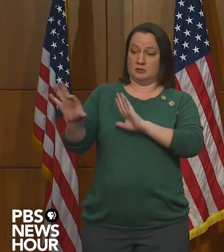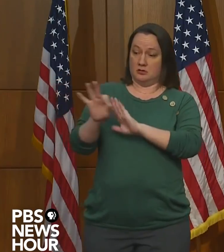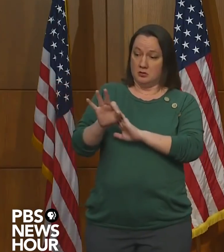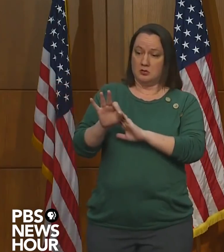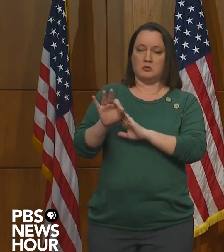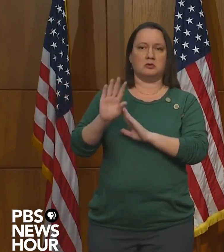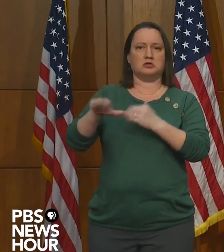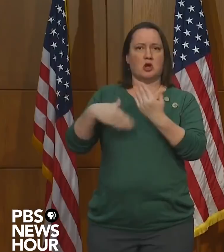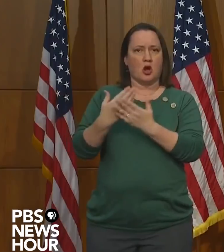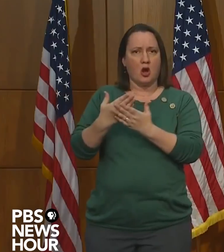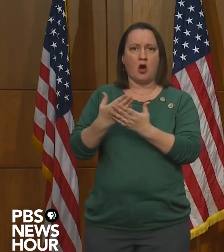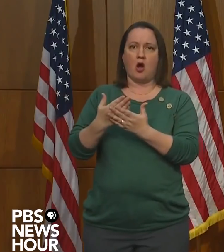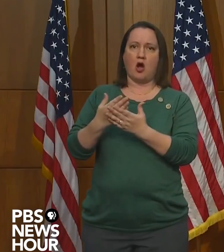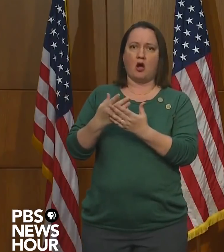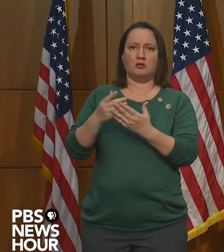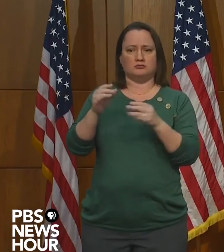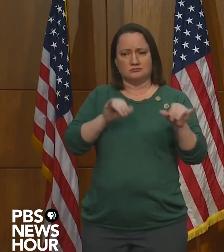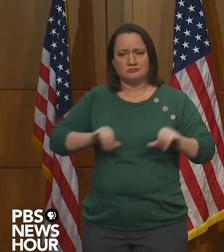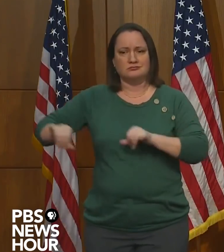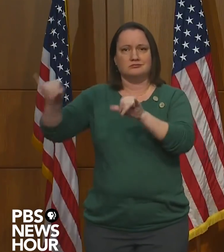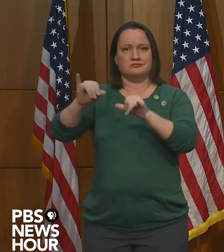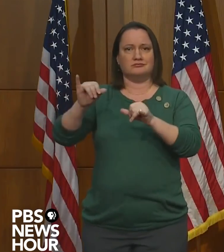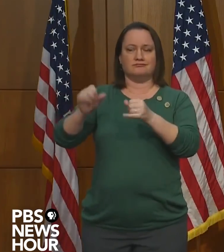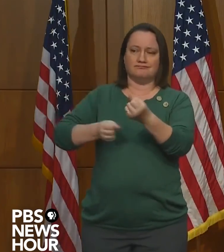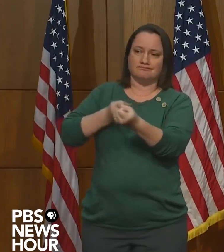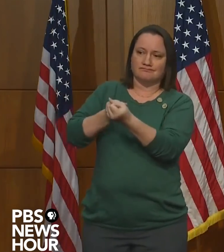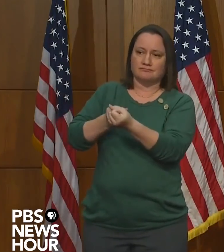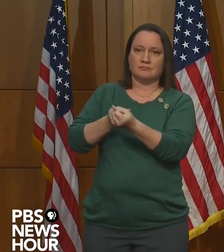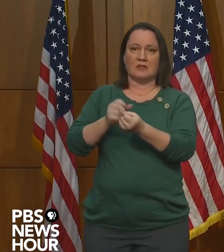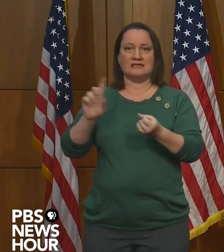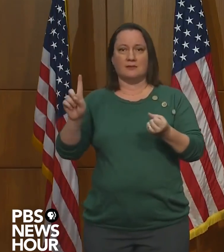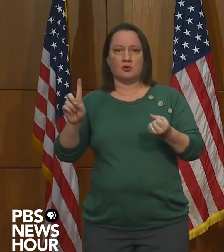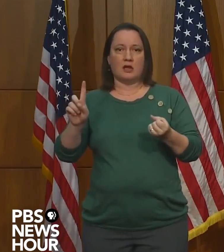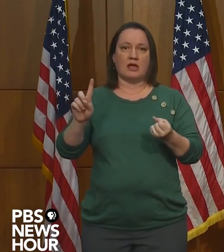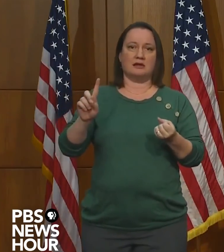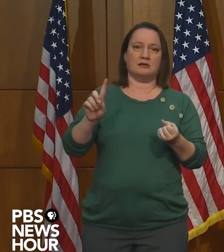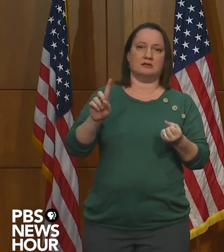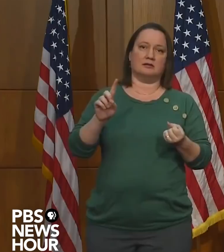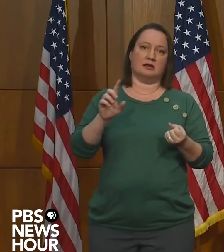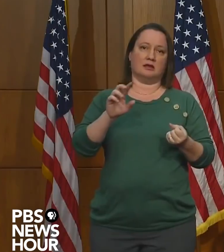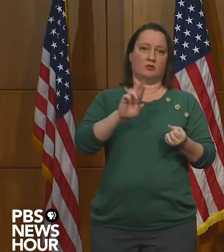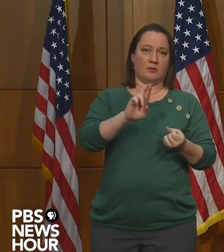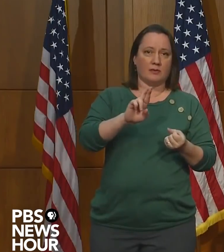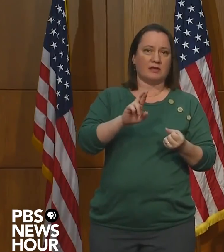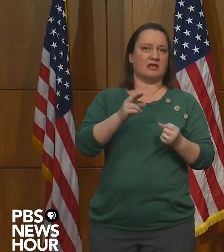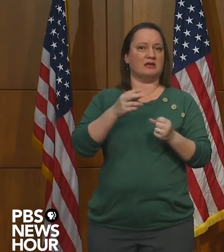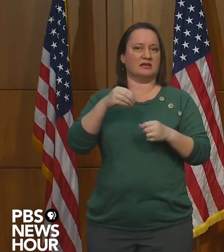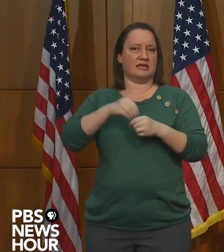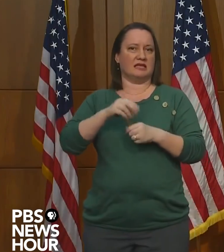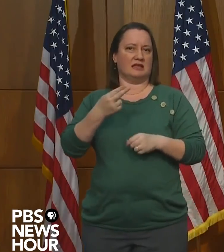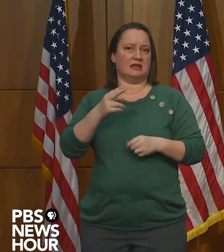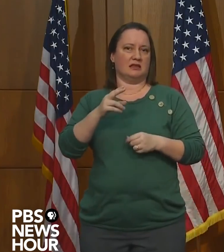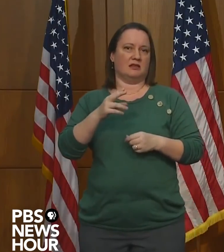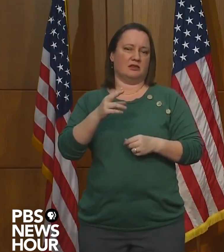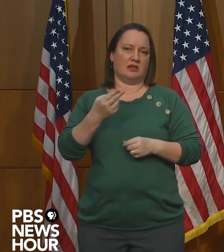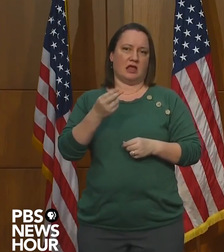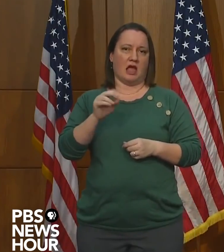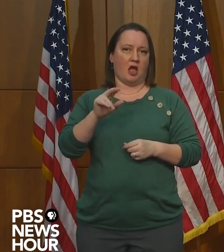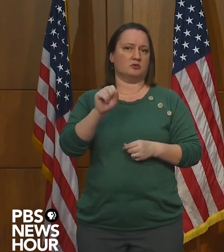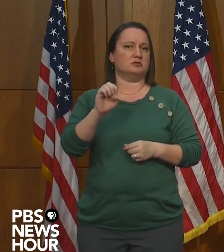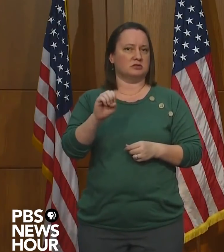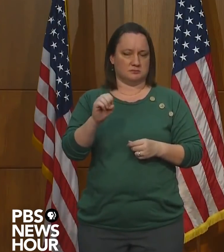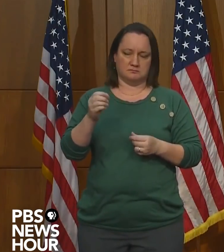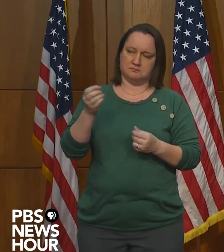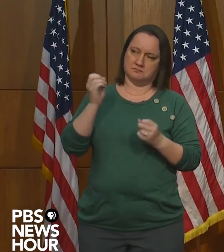Democrats and House Republicans. I am confident Mr. Hudson is well-suited to fulfill his duties at the